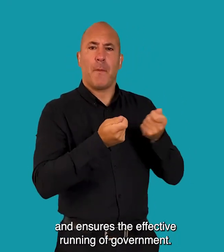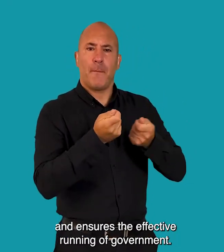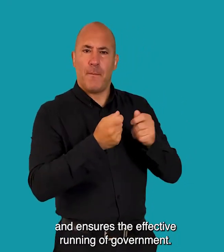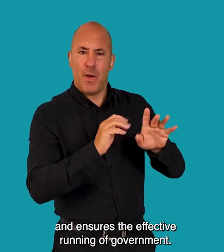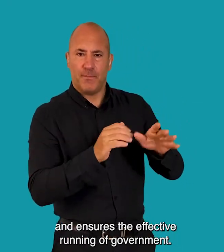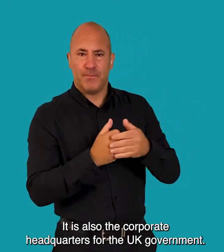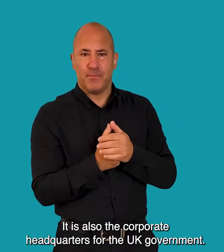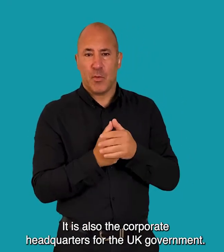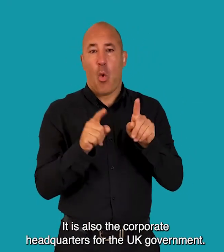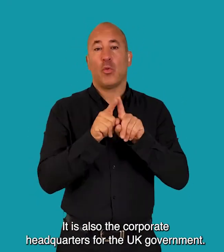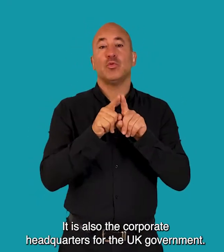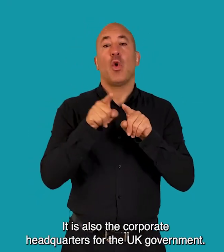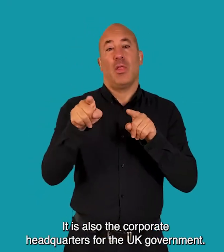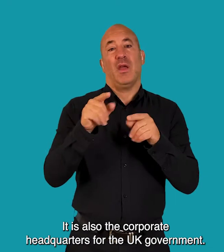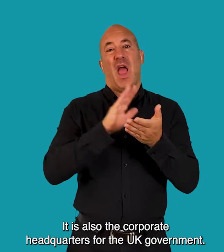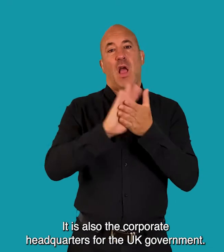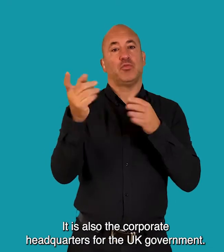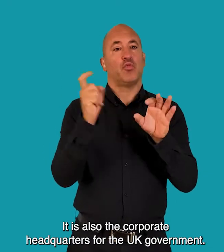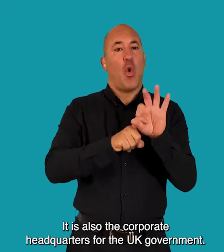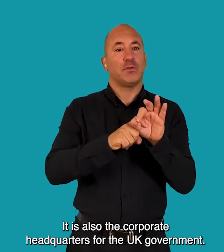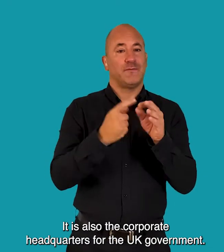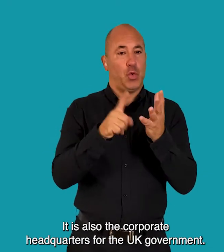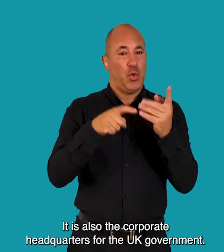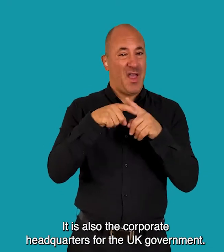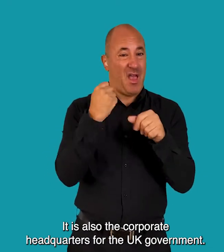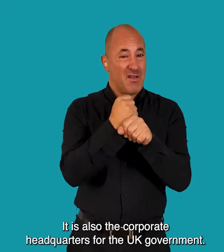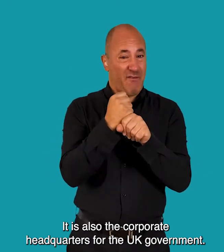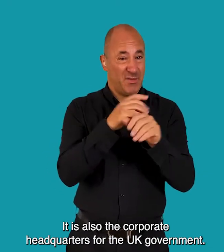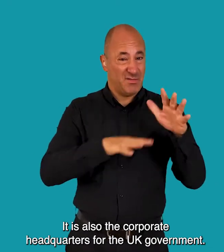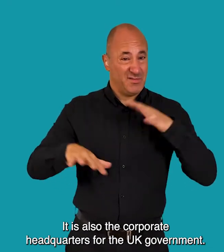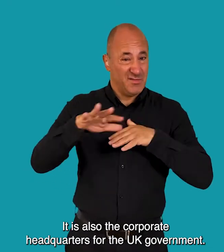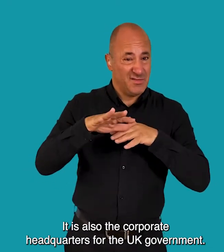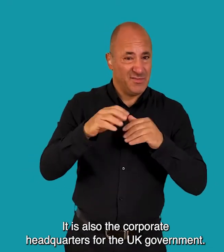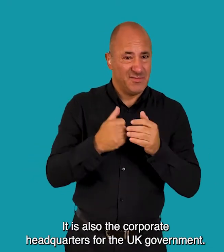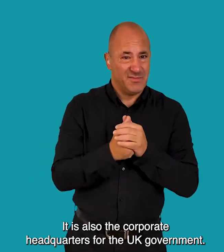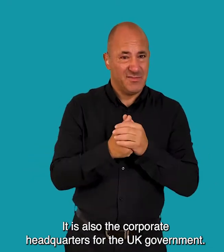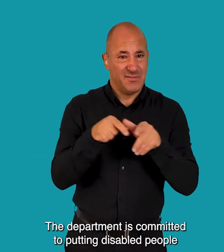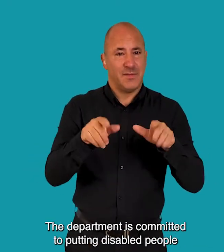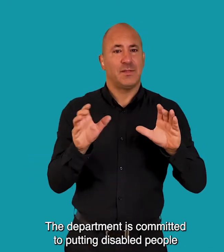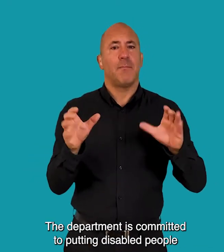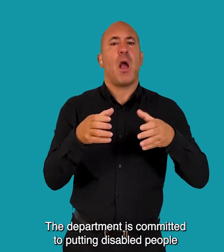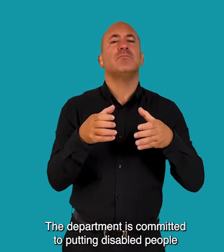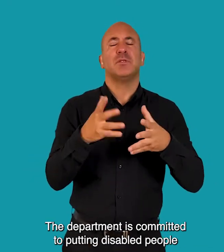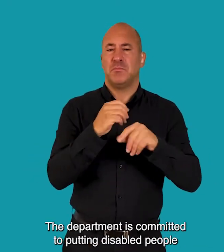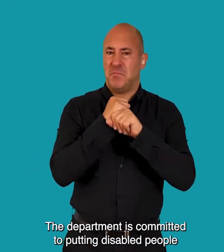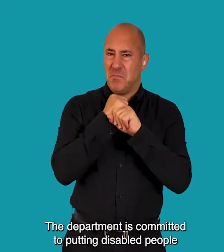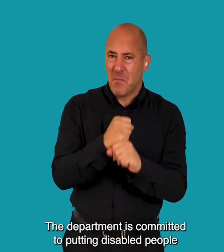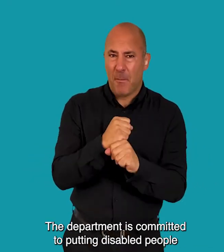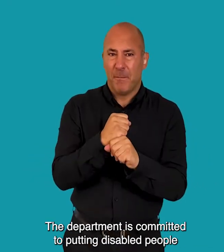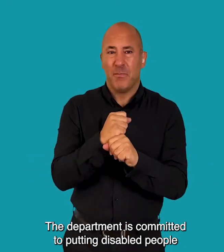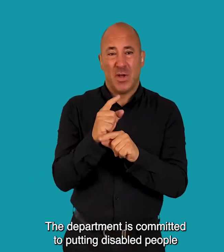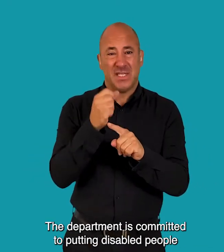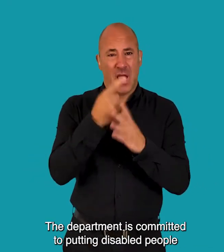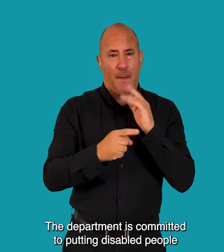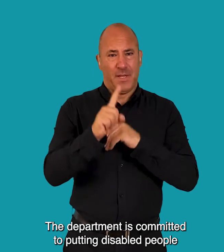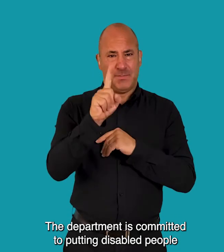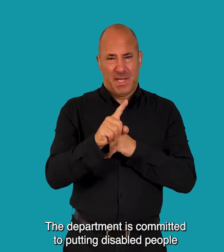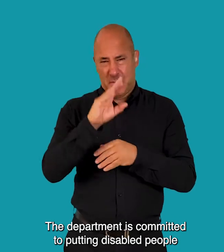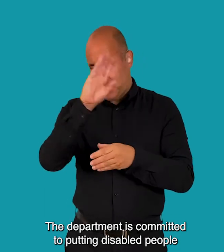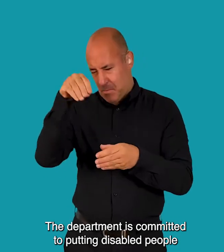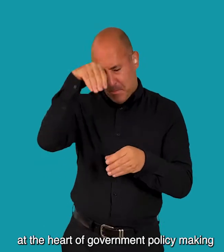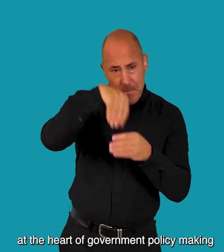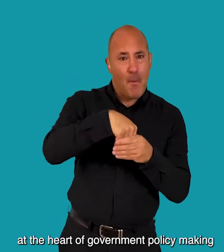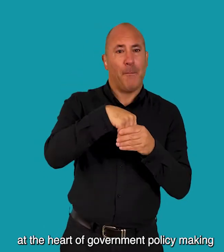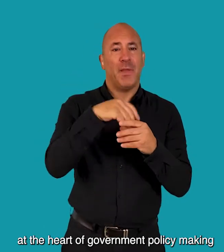of government It is also the corporate headquarters for the UK Government The Department is committed to putting disabled